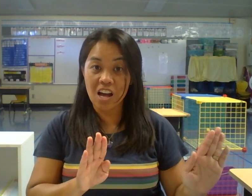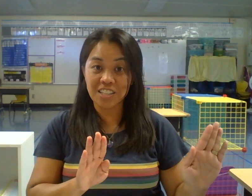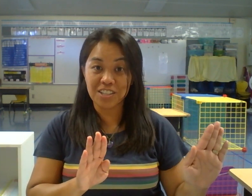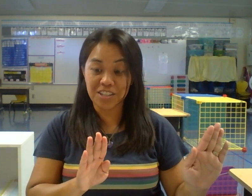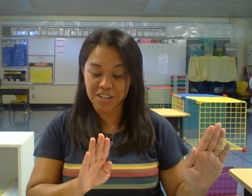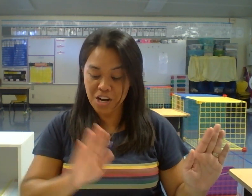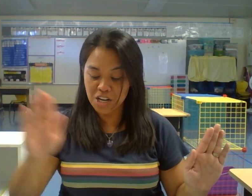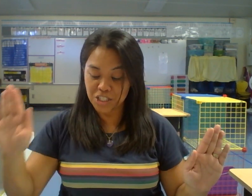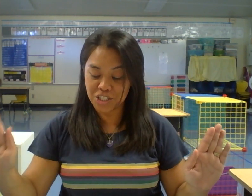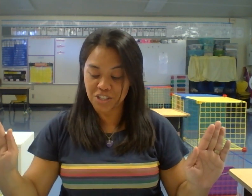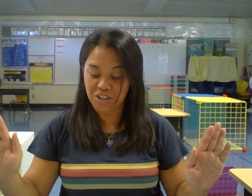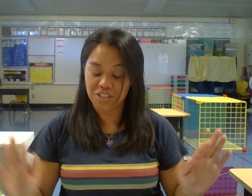Undershirt.